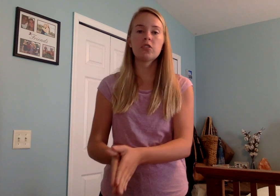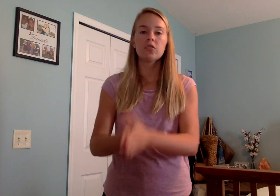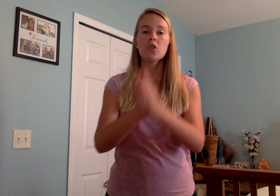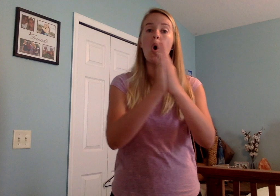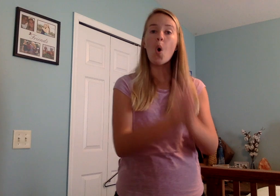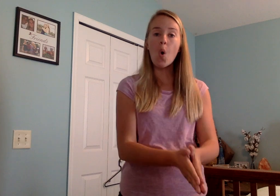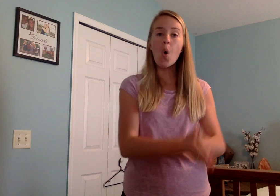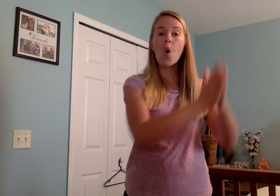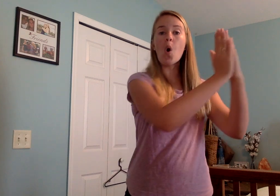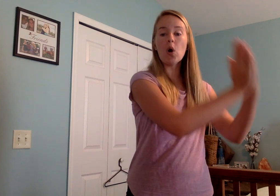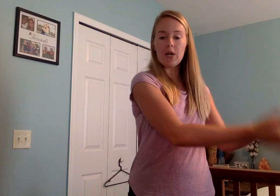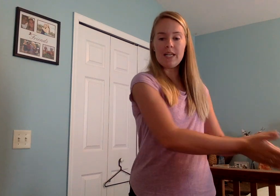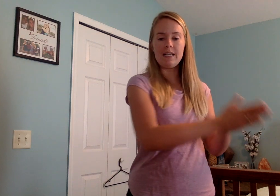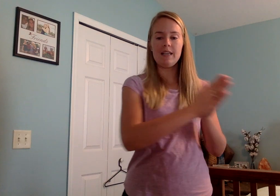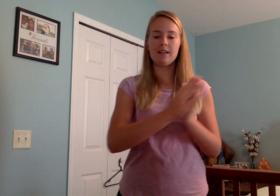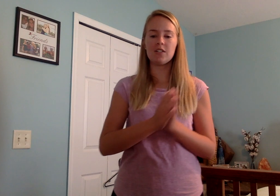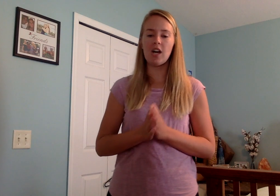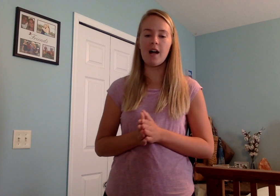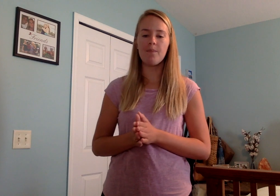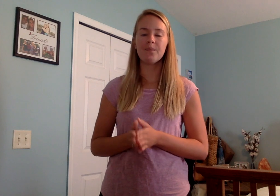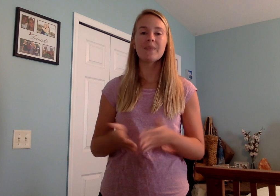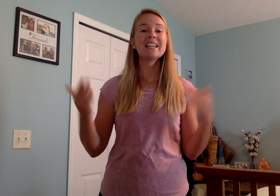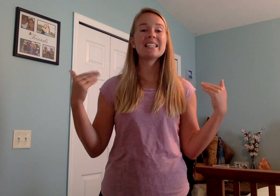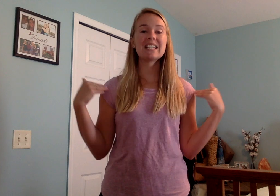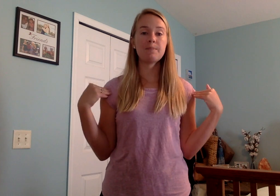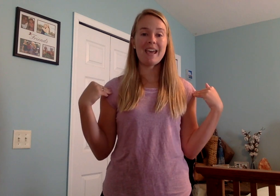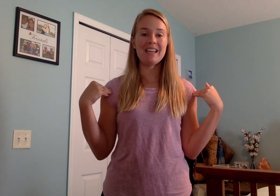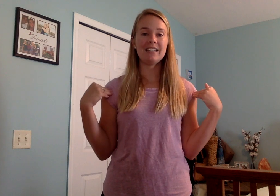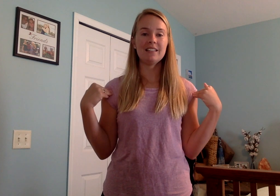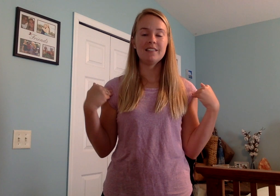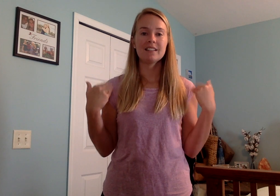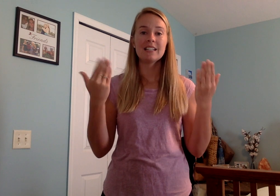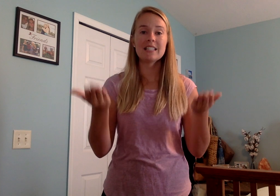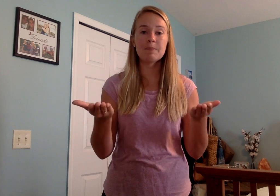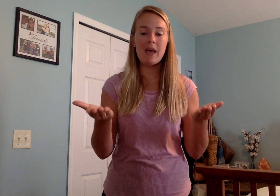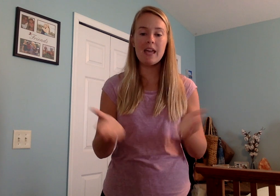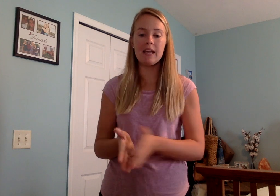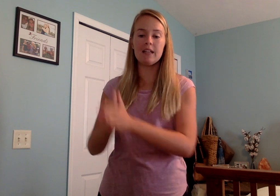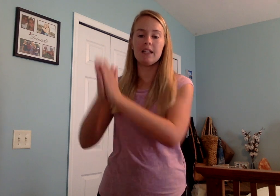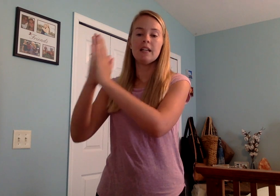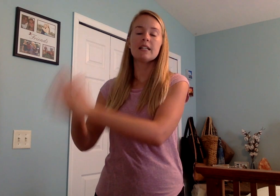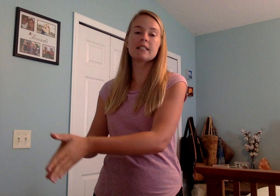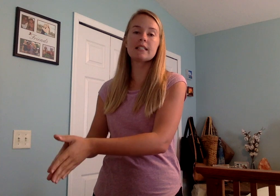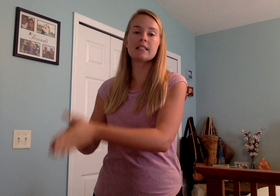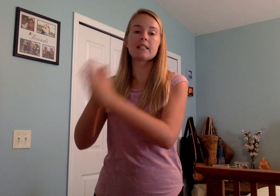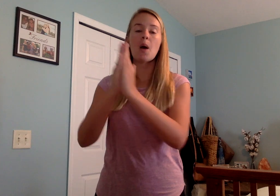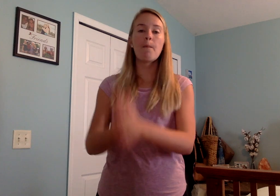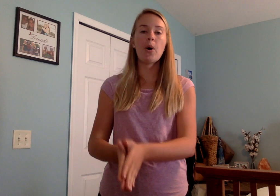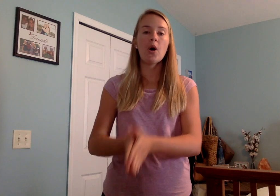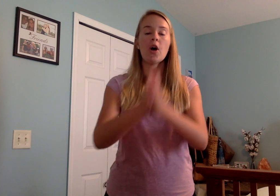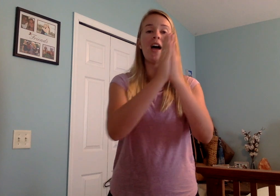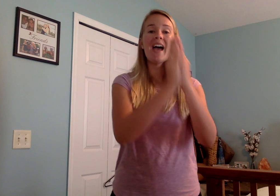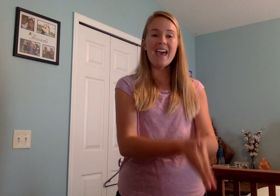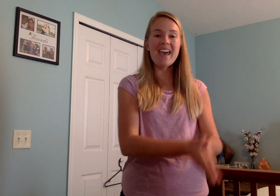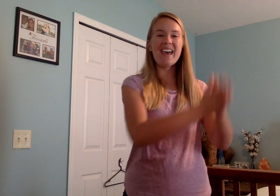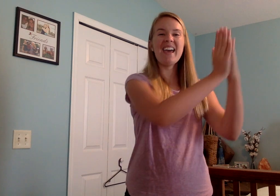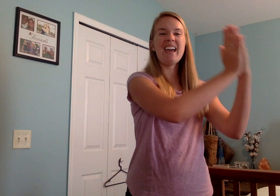-or-e. Good job. Spade, spade, spade,